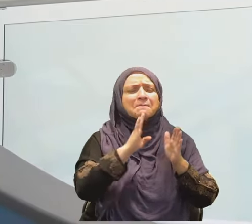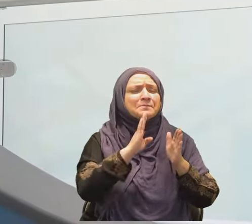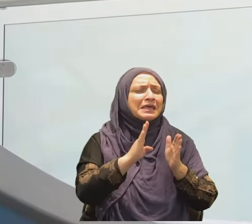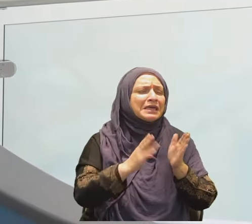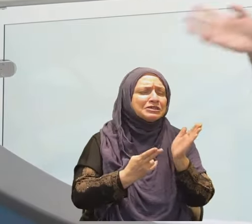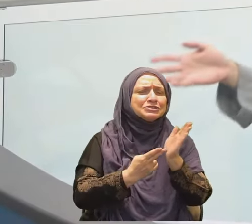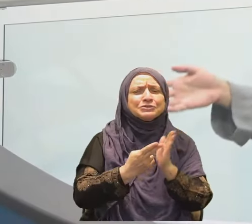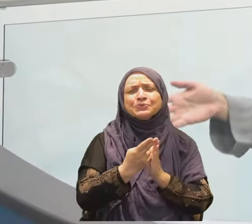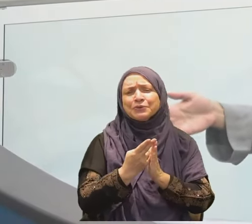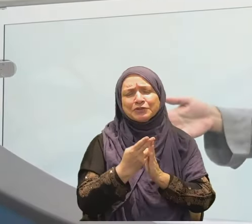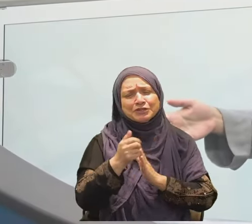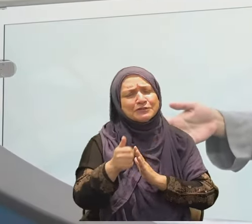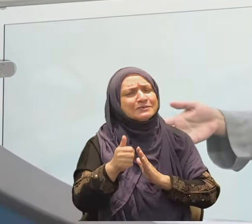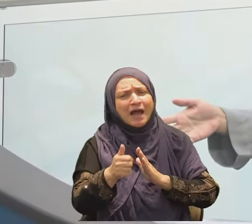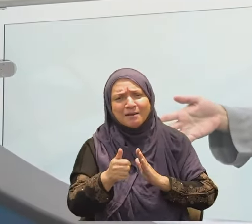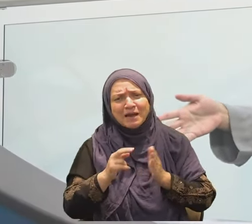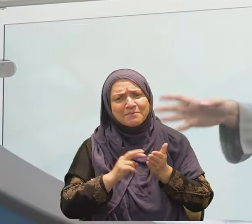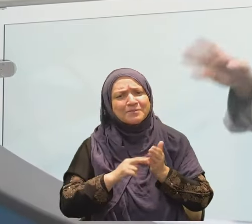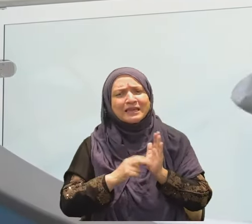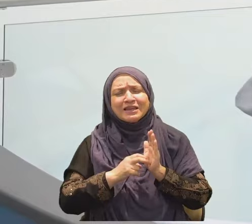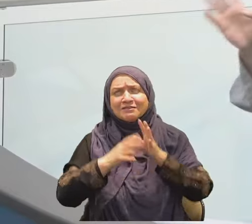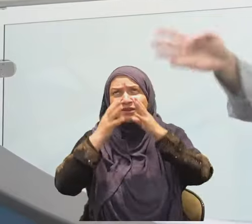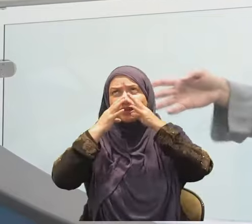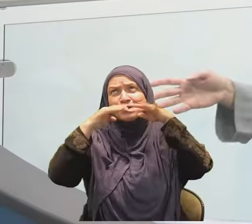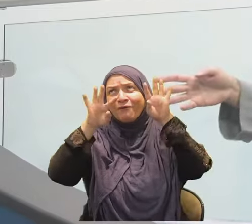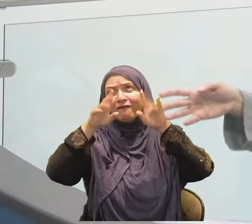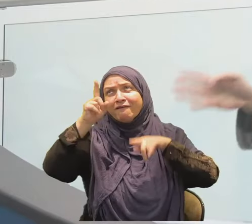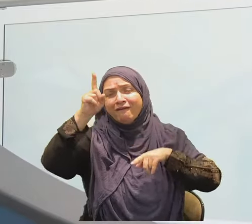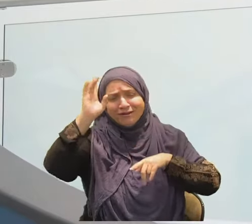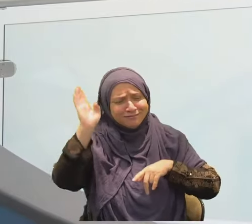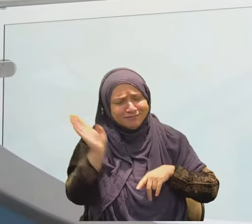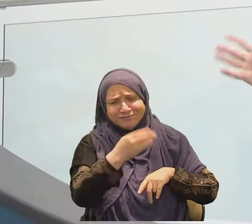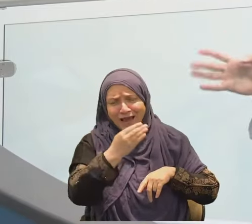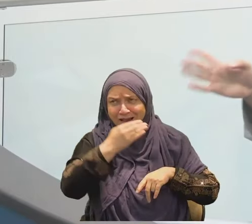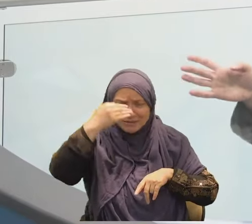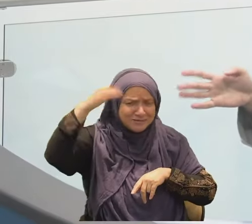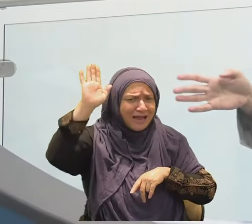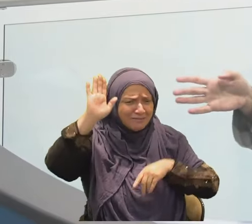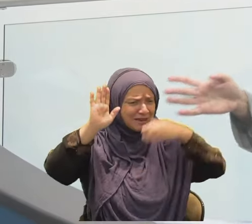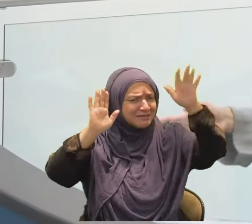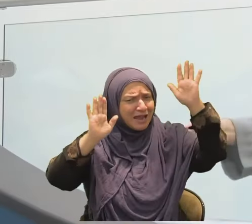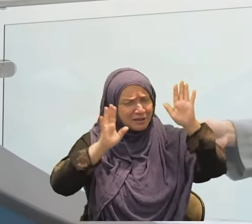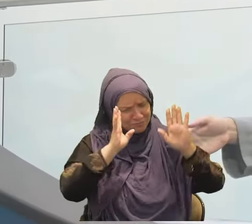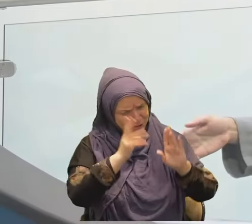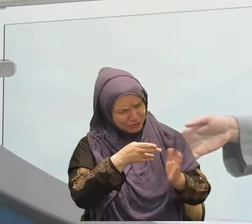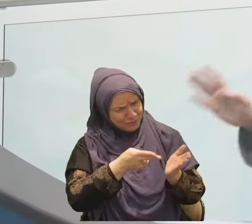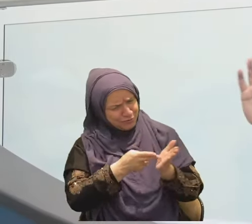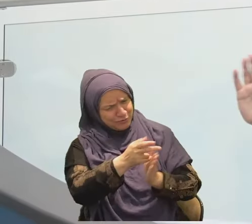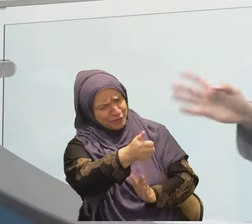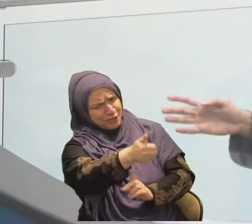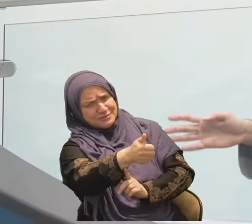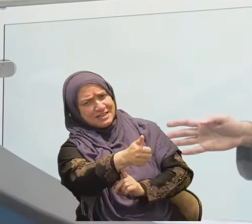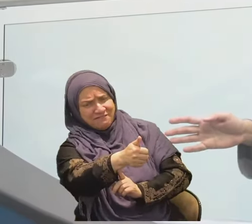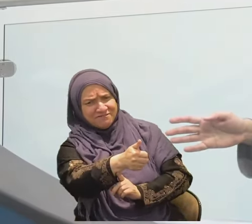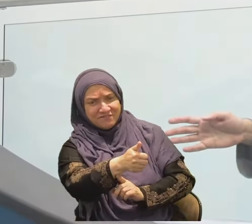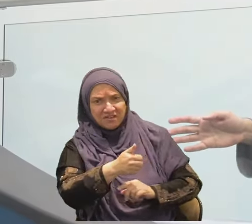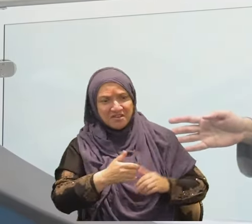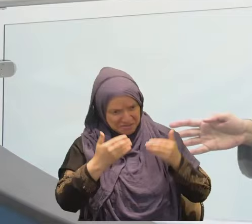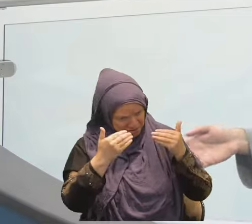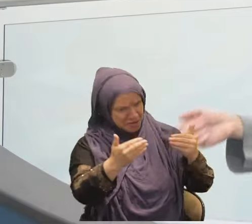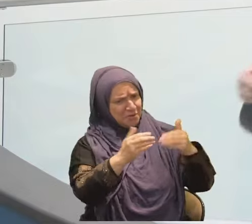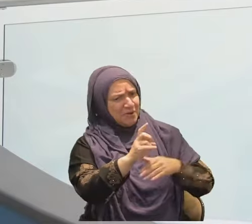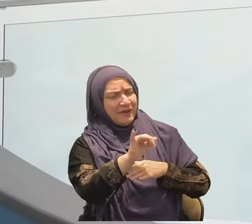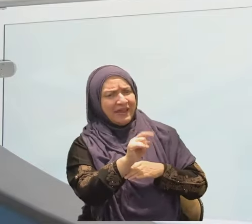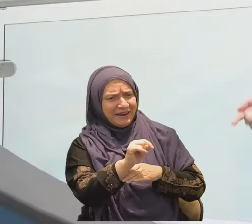tradition. Rather, do whatever you want to do. Act as you feel. That is, be yourself. Be your authentic self.